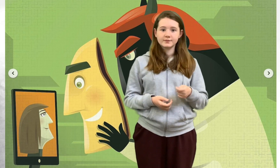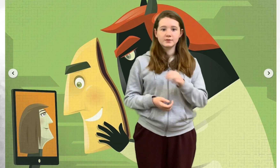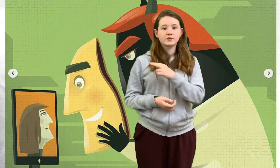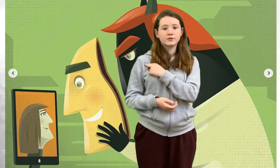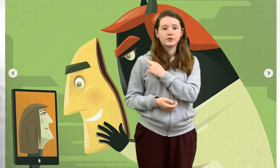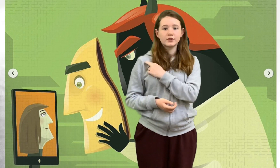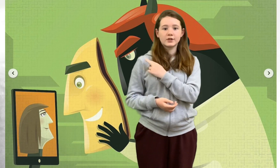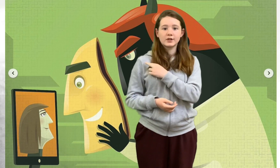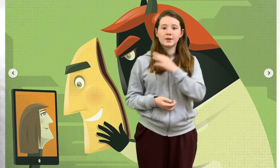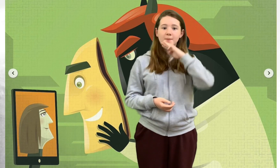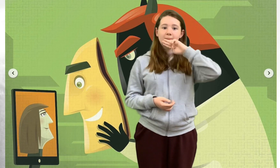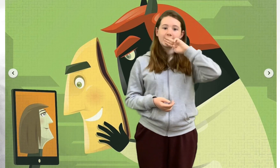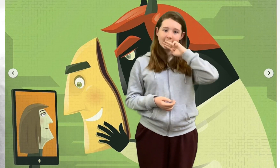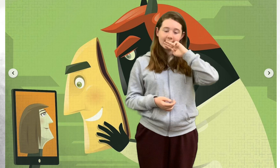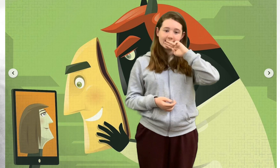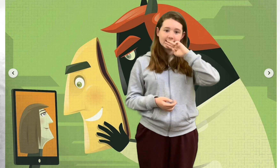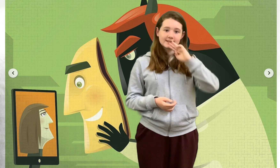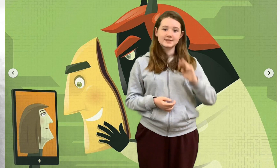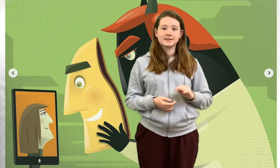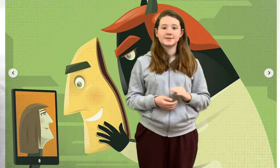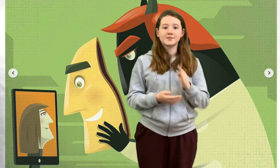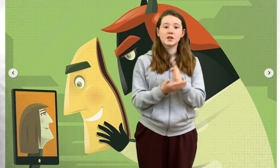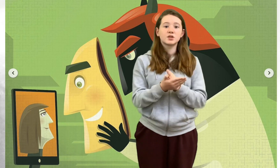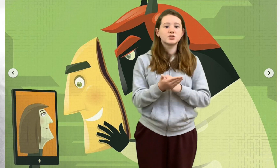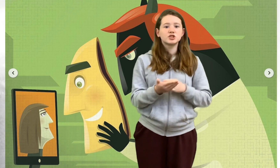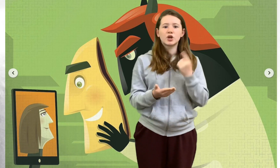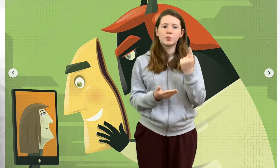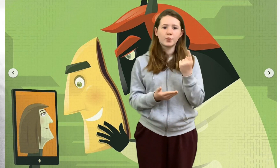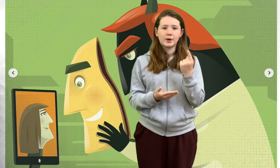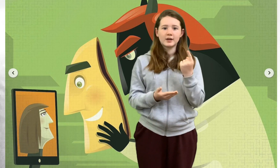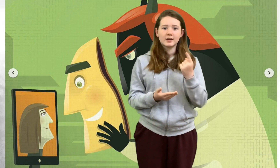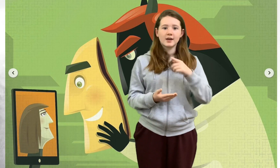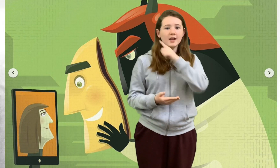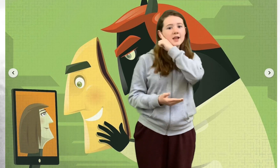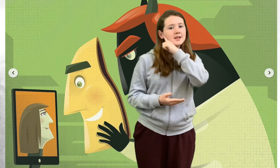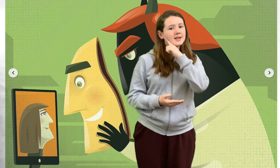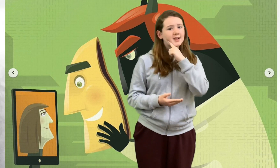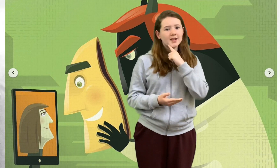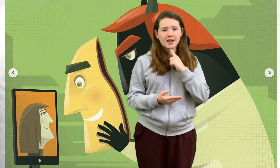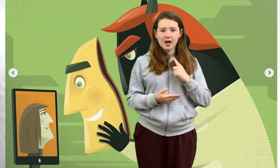It really means someone may lie about who they are.